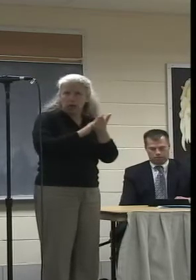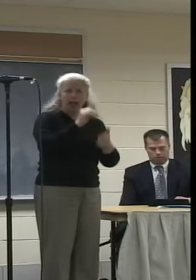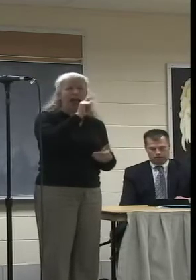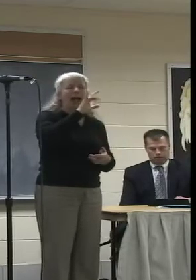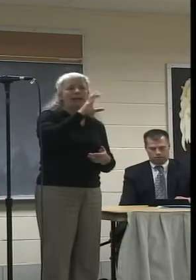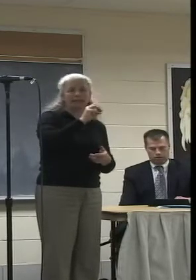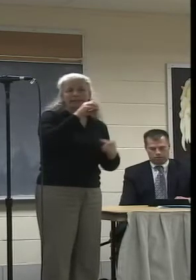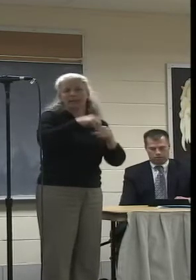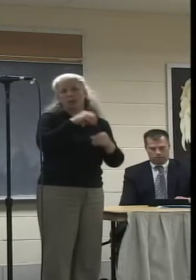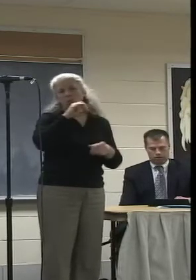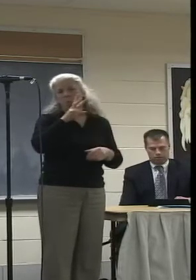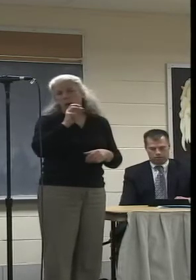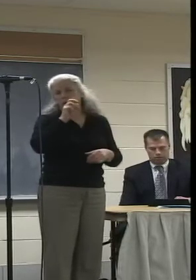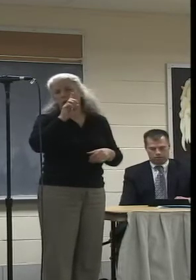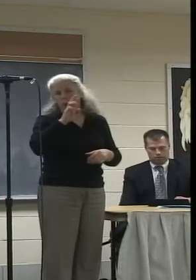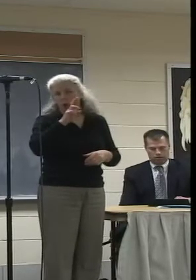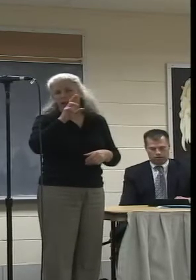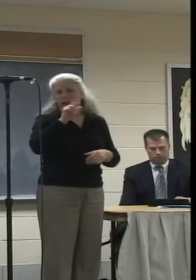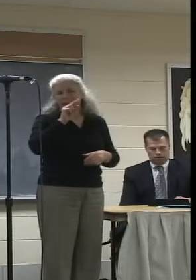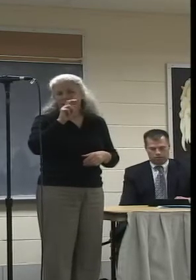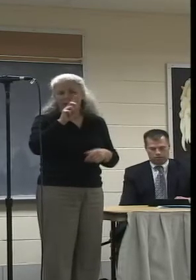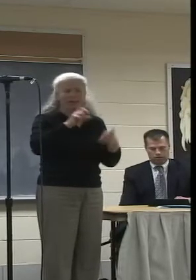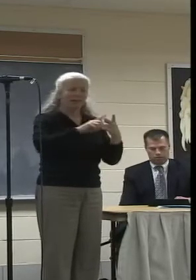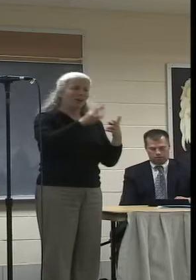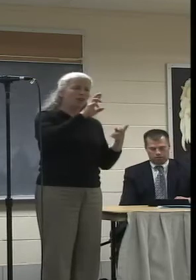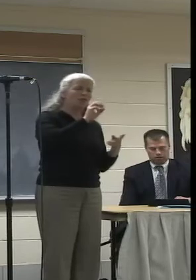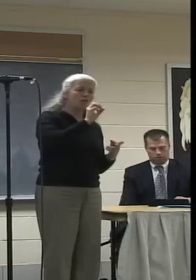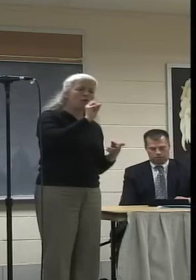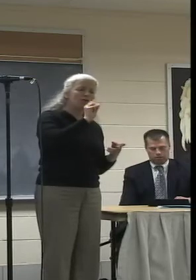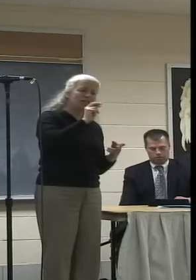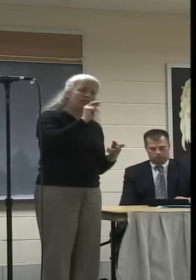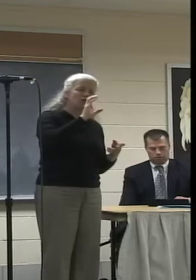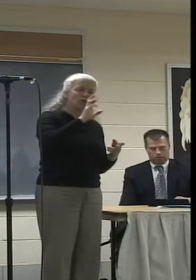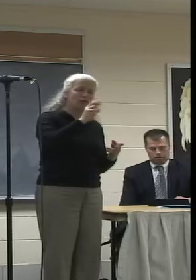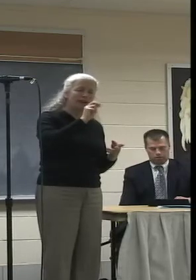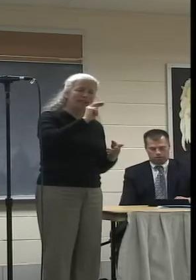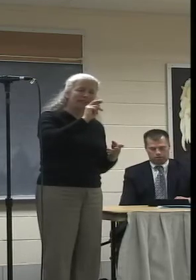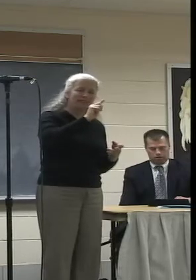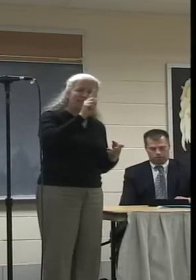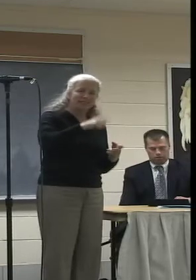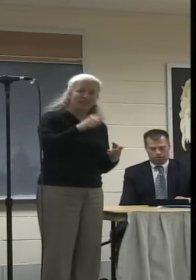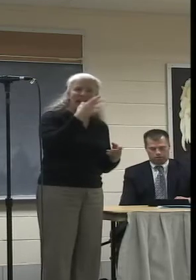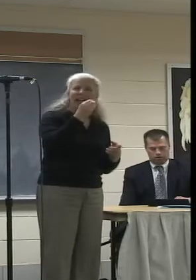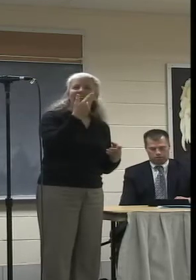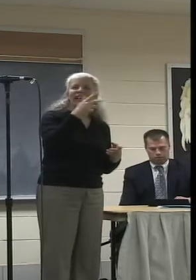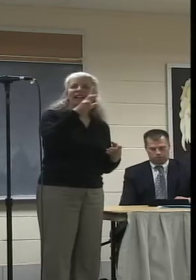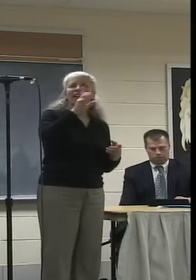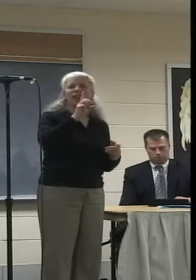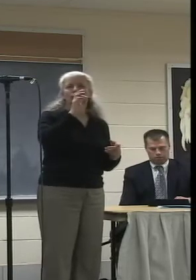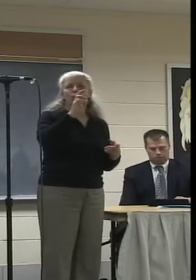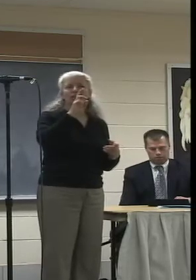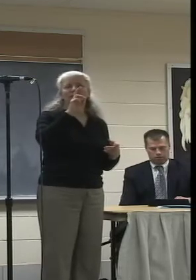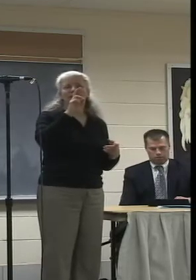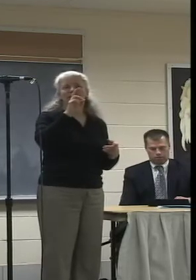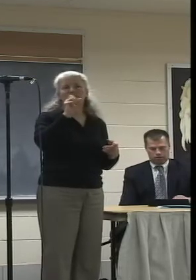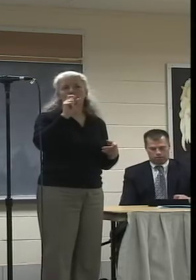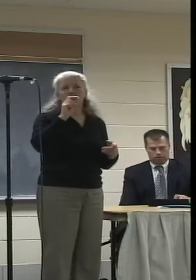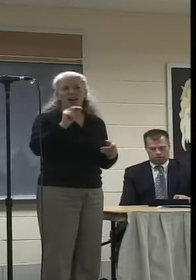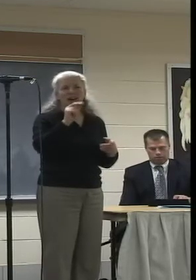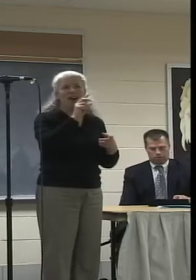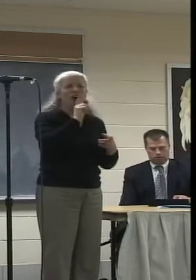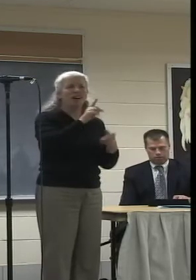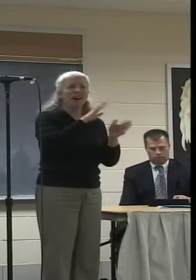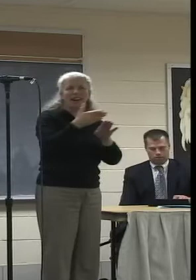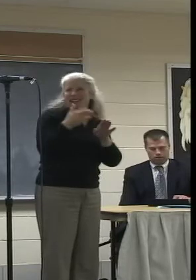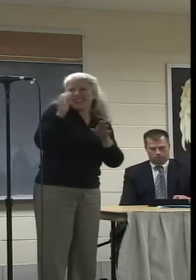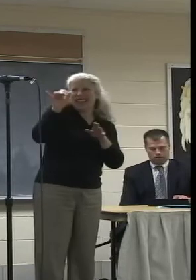Wonderland. We've shot Rosencrantz and Guildenstern Are Dead, directed by Steve Eldridge, who was here earlier today. And